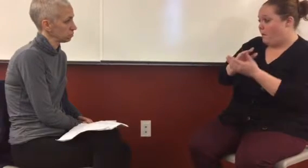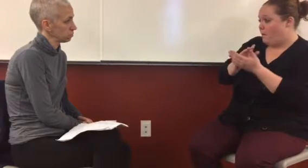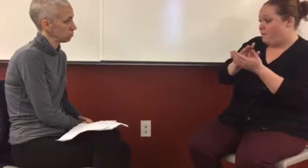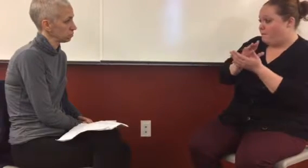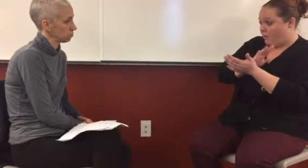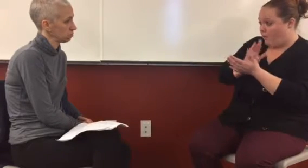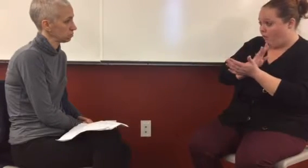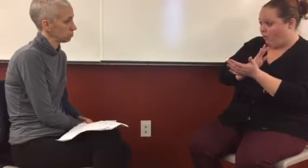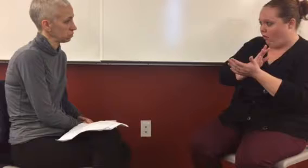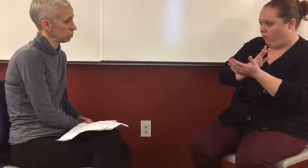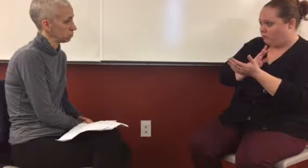if you remember.